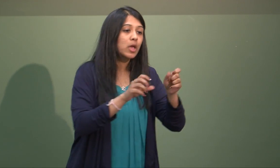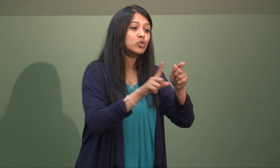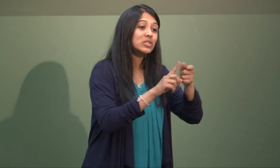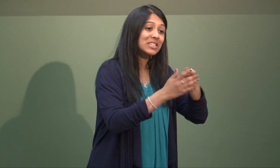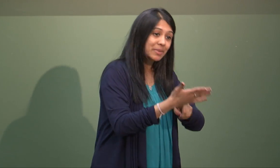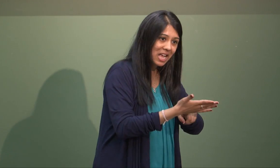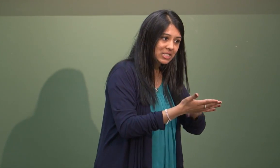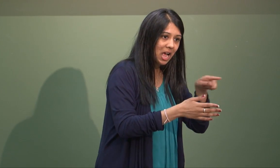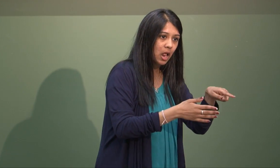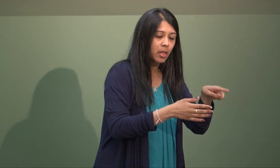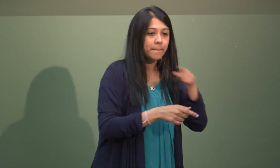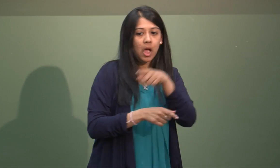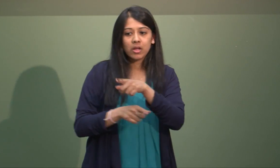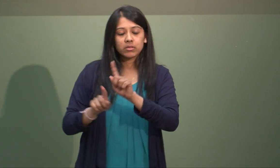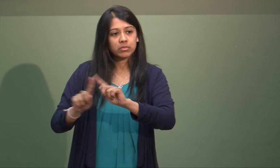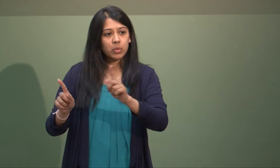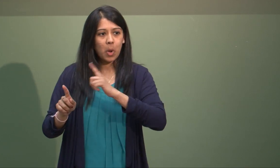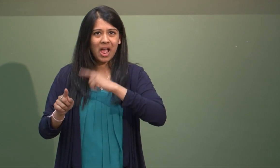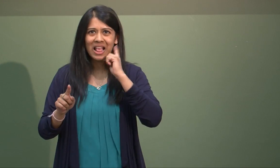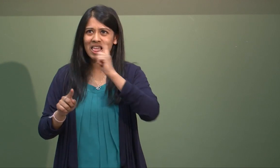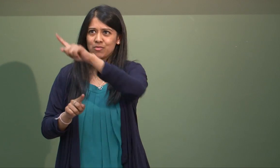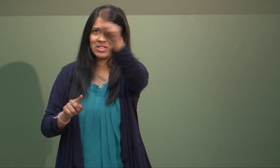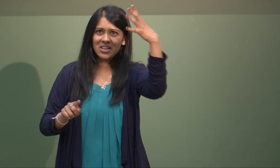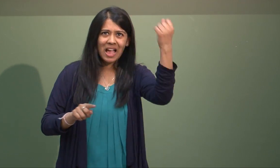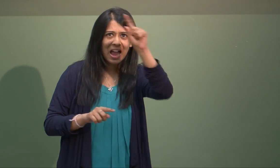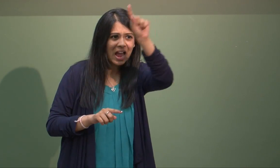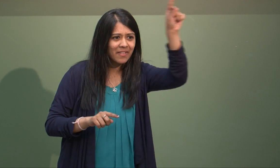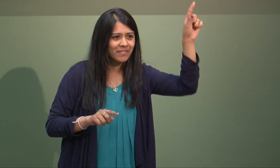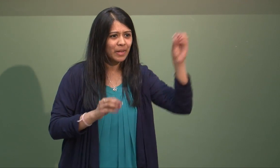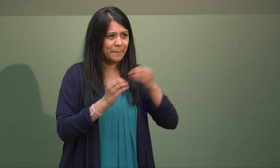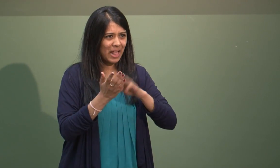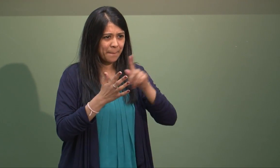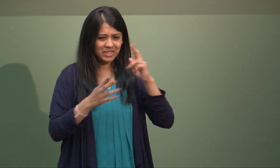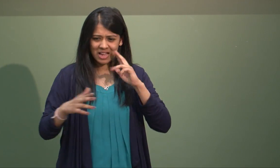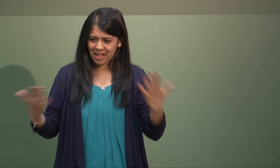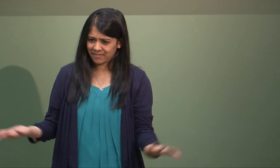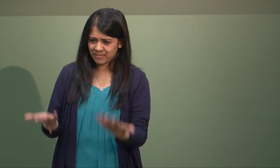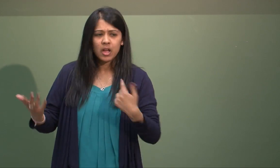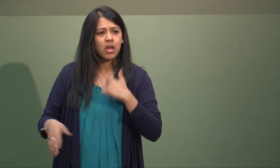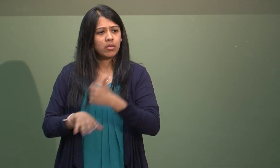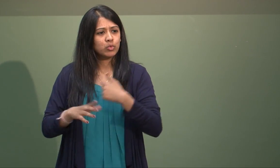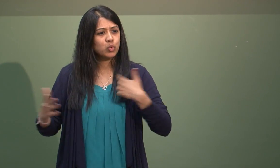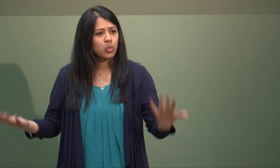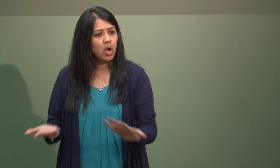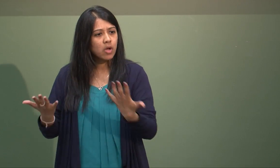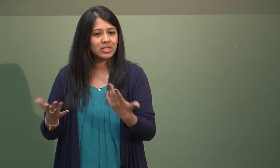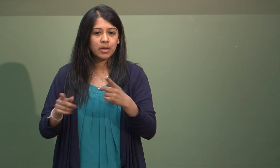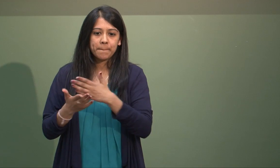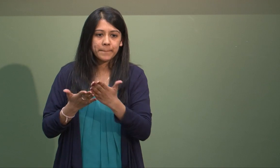the group that I'm involved with, we basically have events. Hearing people have BME groups.